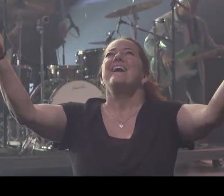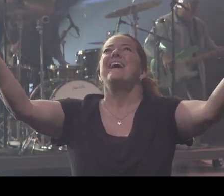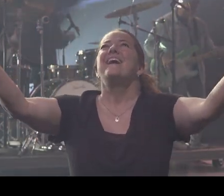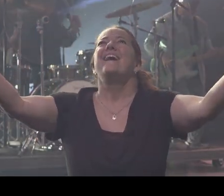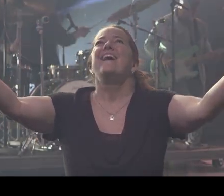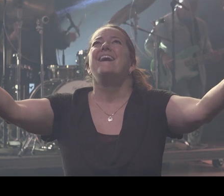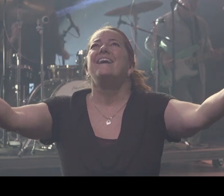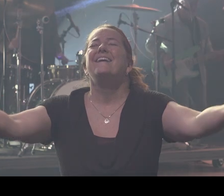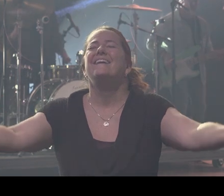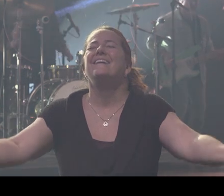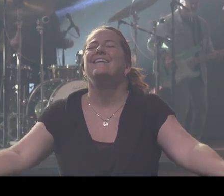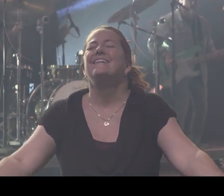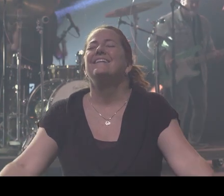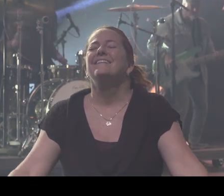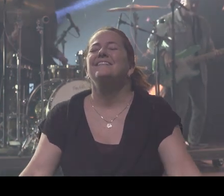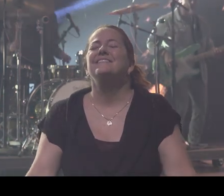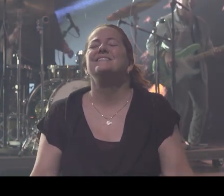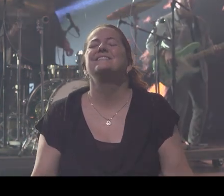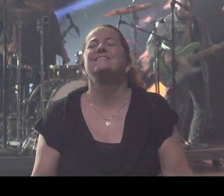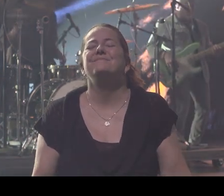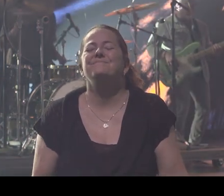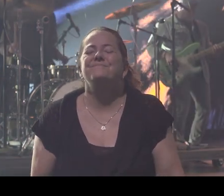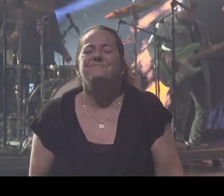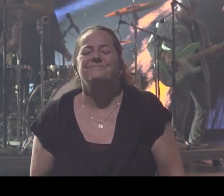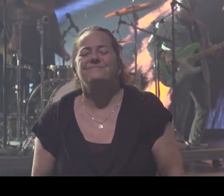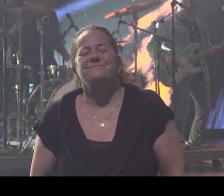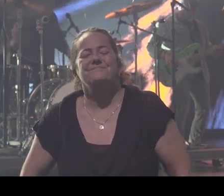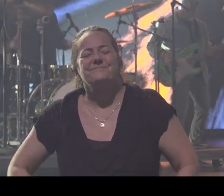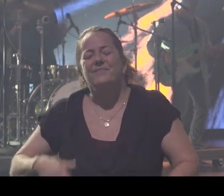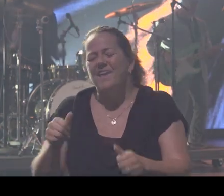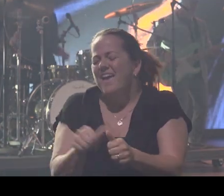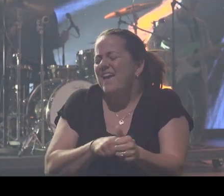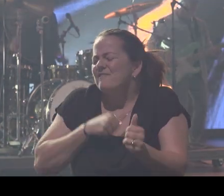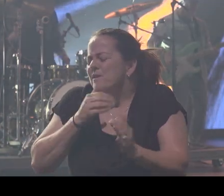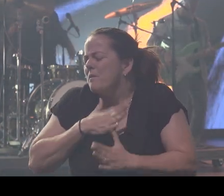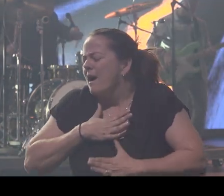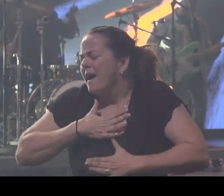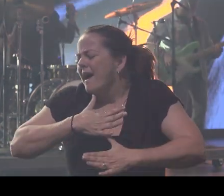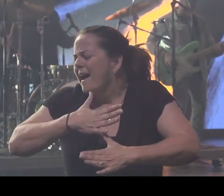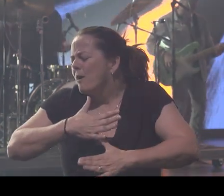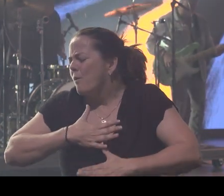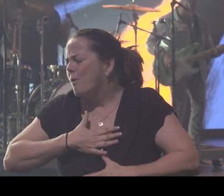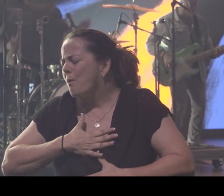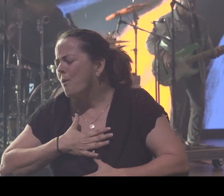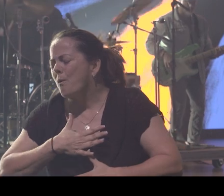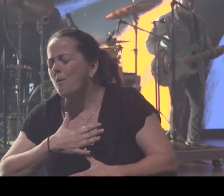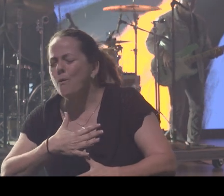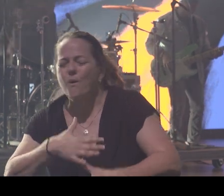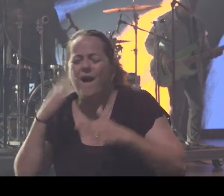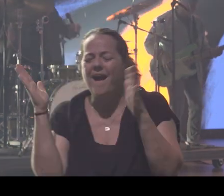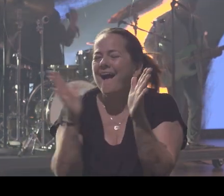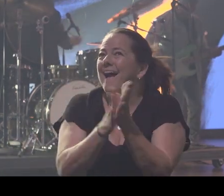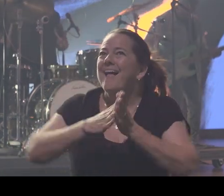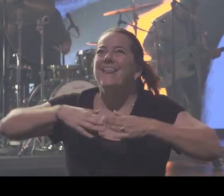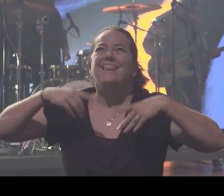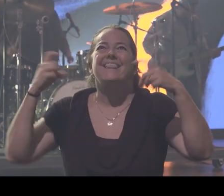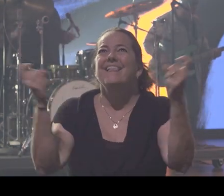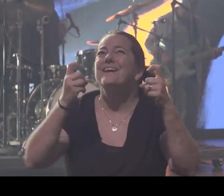every season, hallelujah